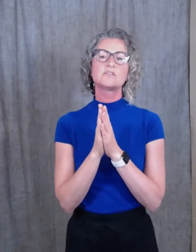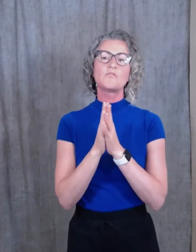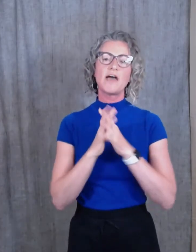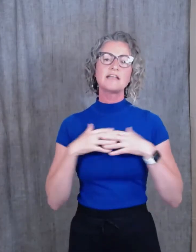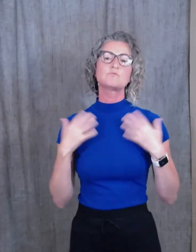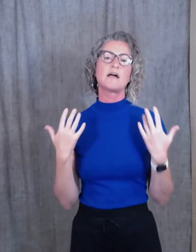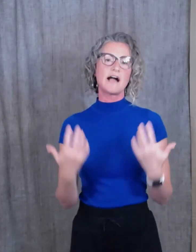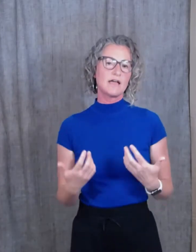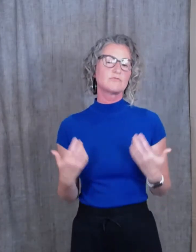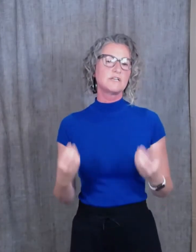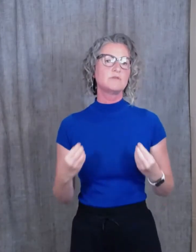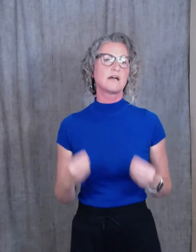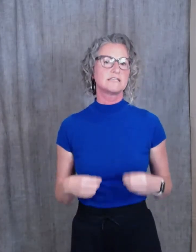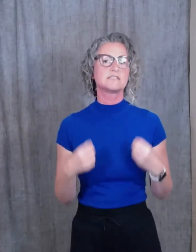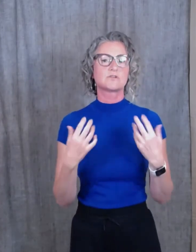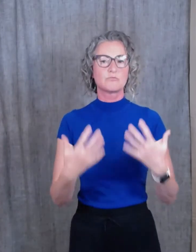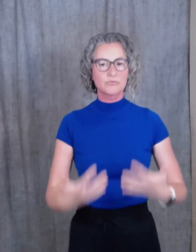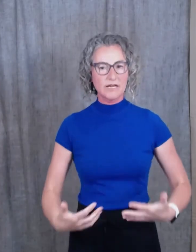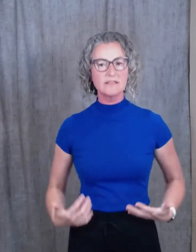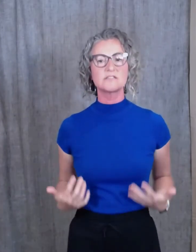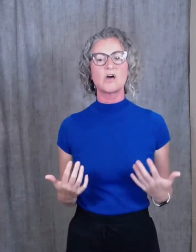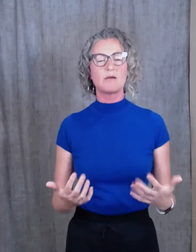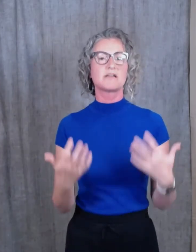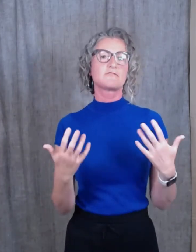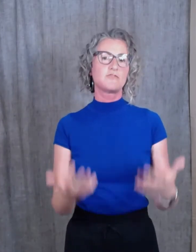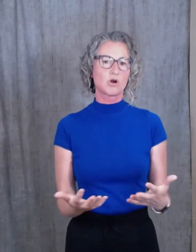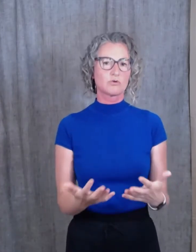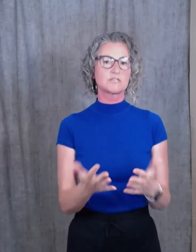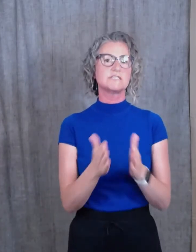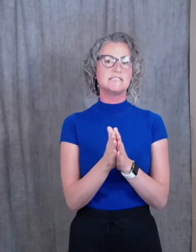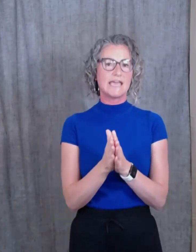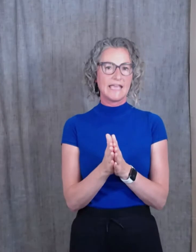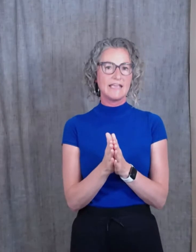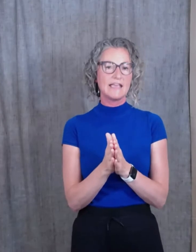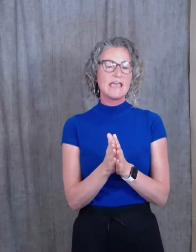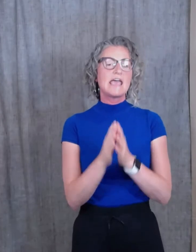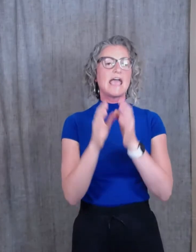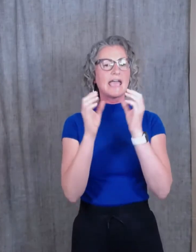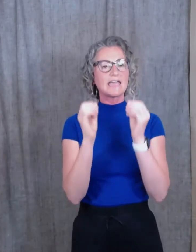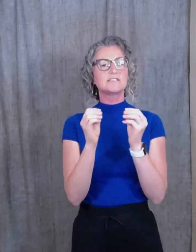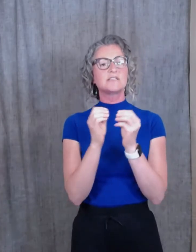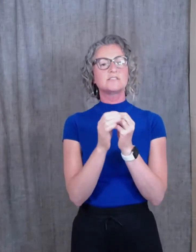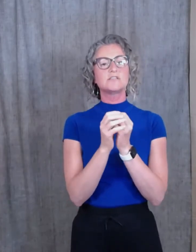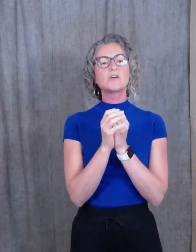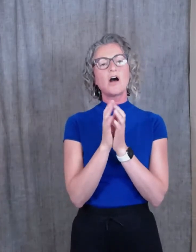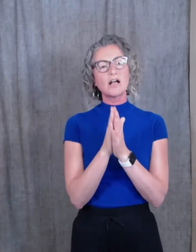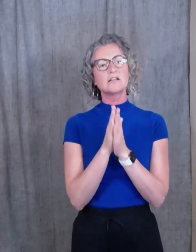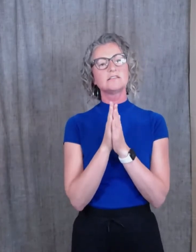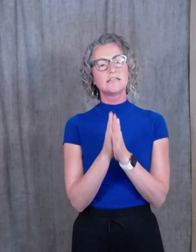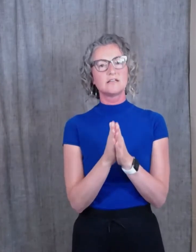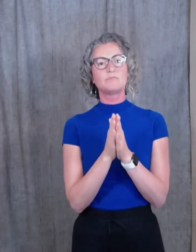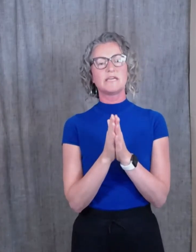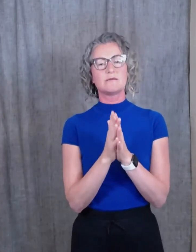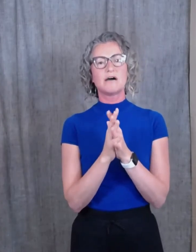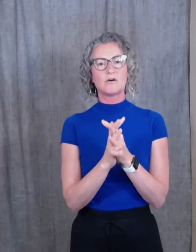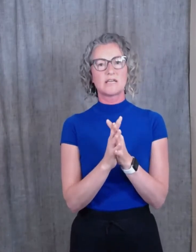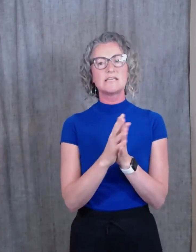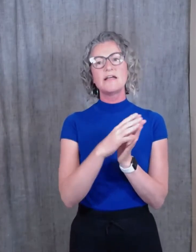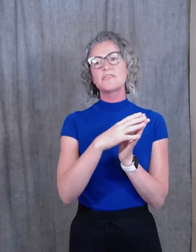that's why I really wanted to sort of bring the topic forward today, and to talk a little bit about it, that